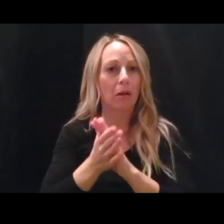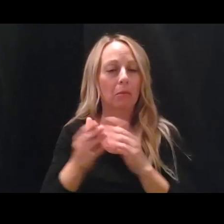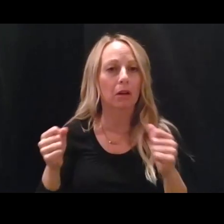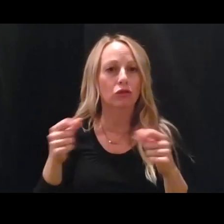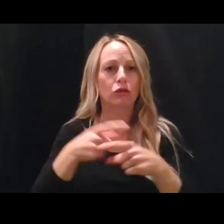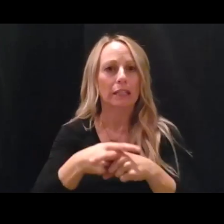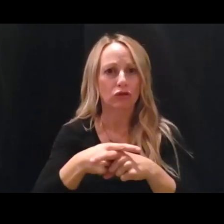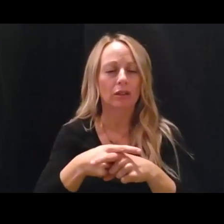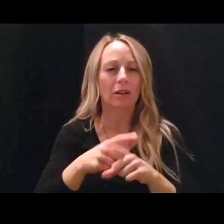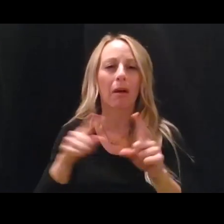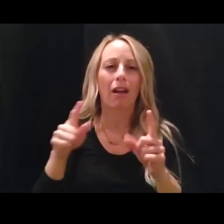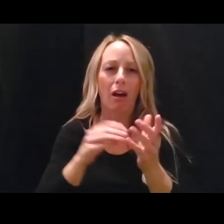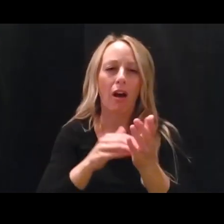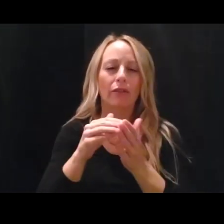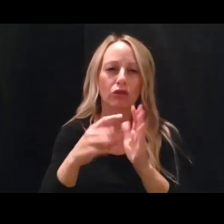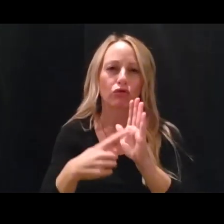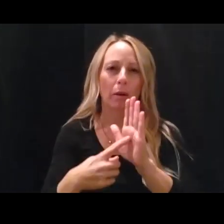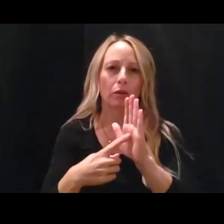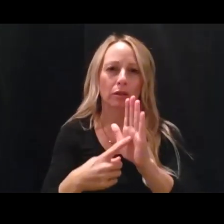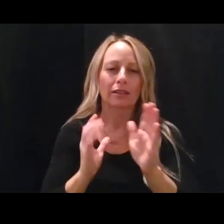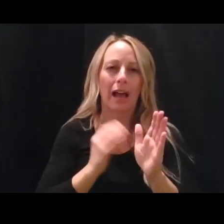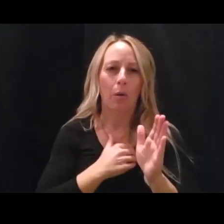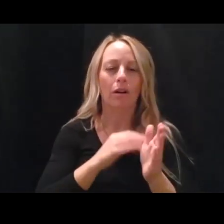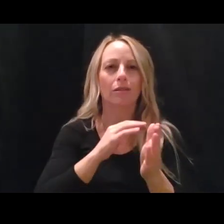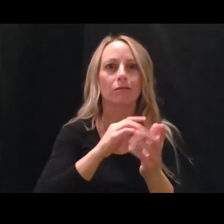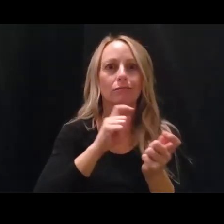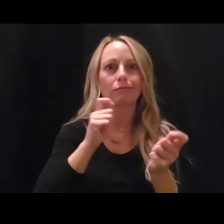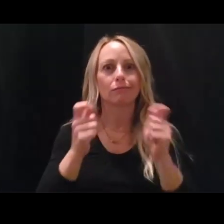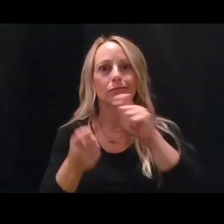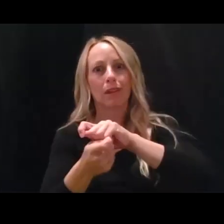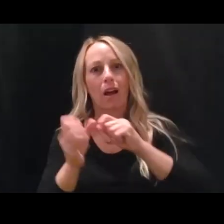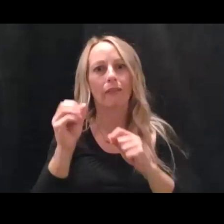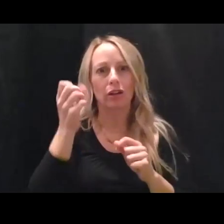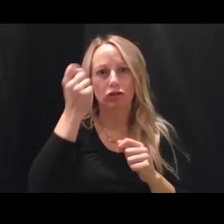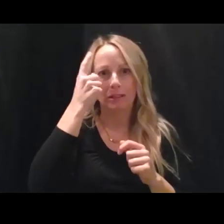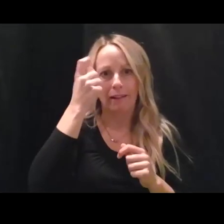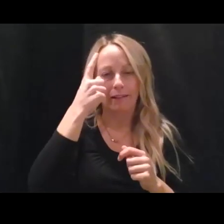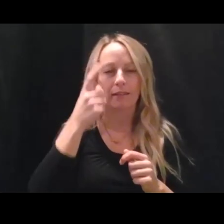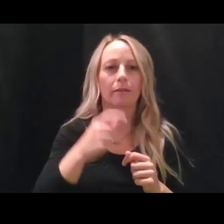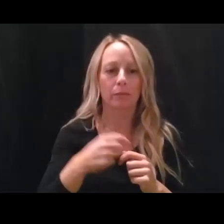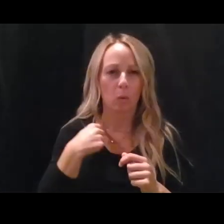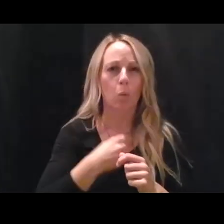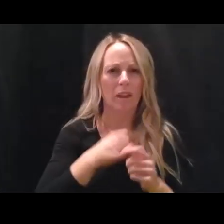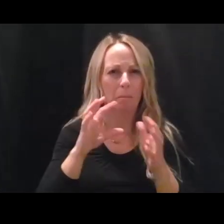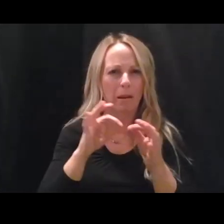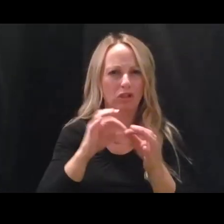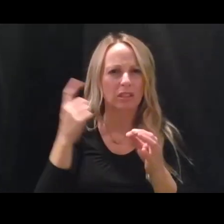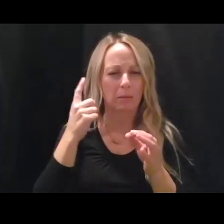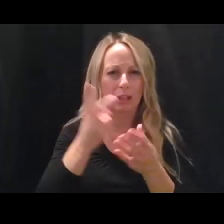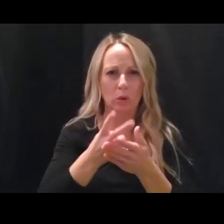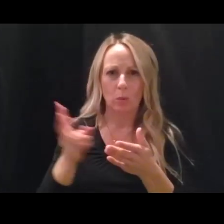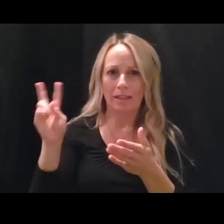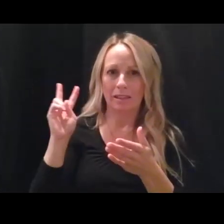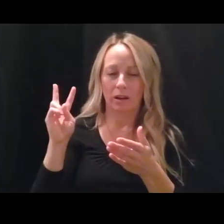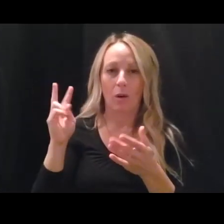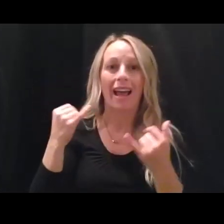much more often represents our evolution of understanding. We said something two weeks ago, but the evidence